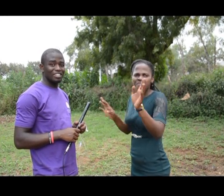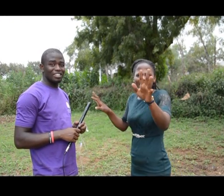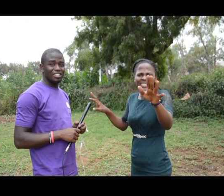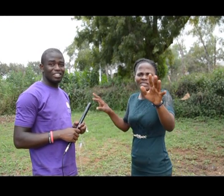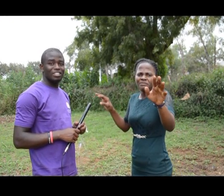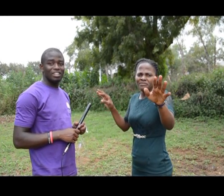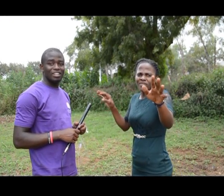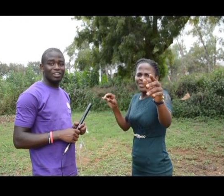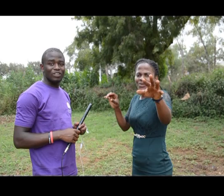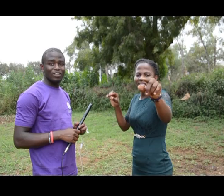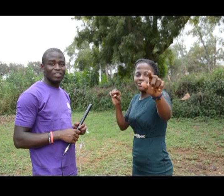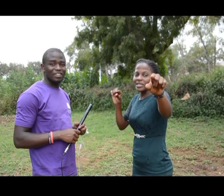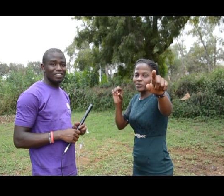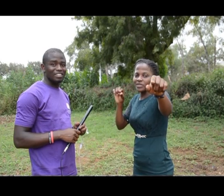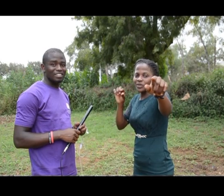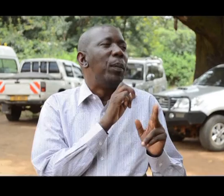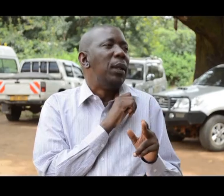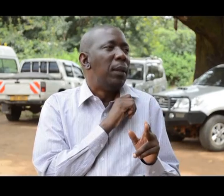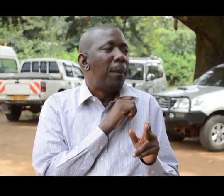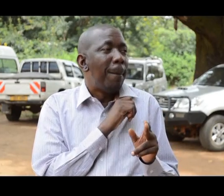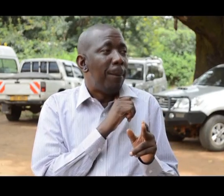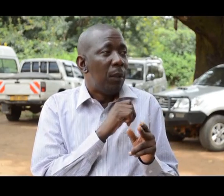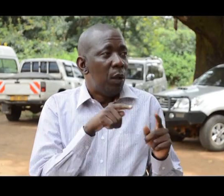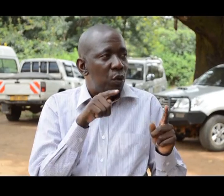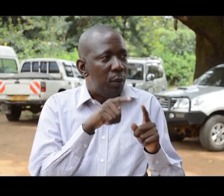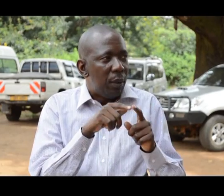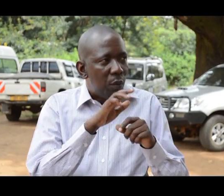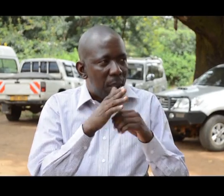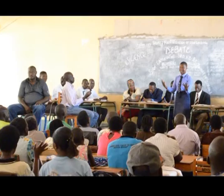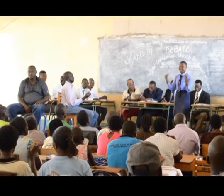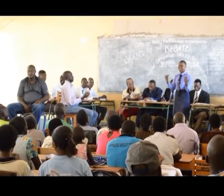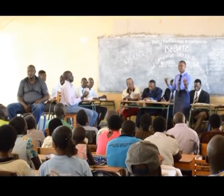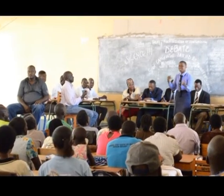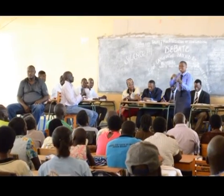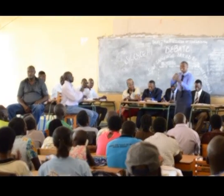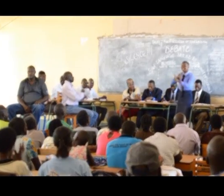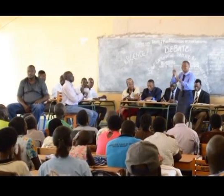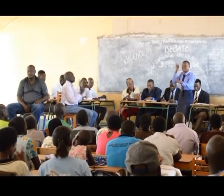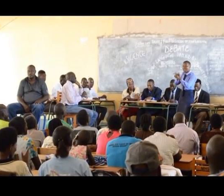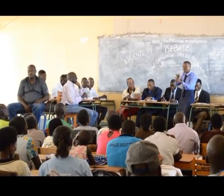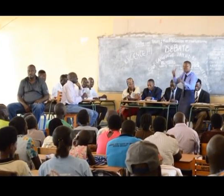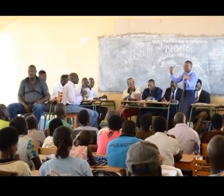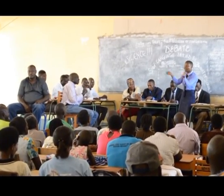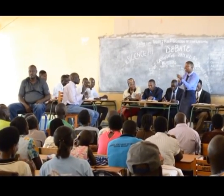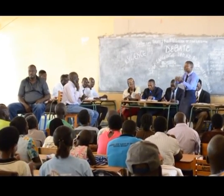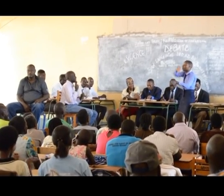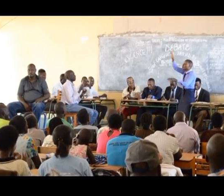will also empower our members of our communities to ensure that they are able to demand their rights.